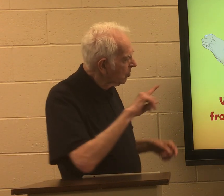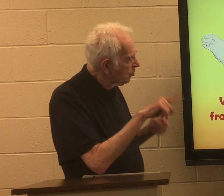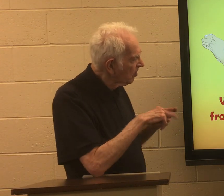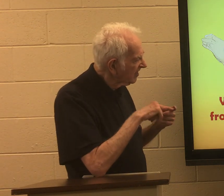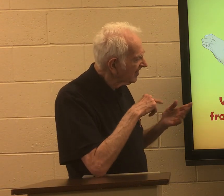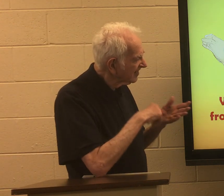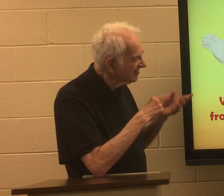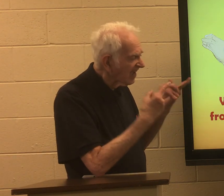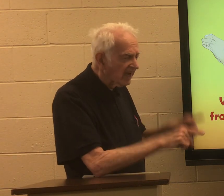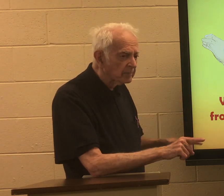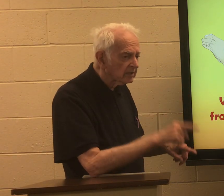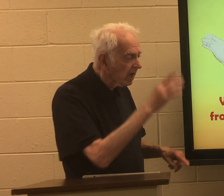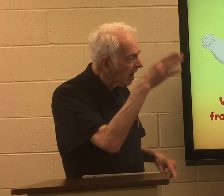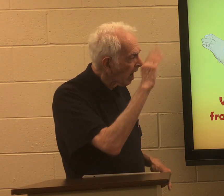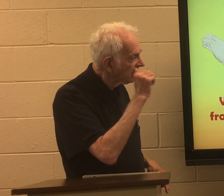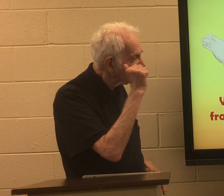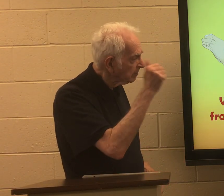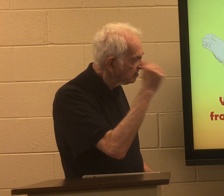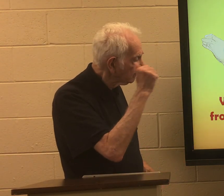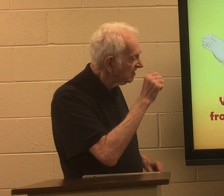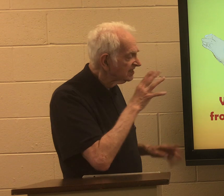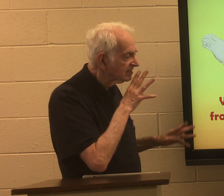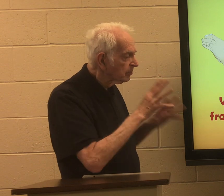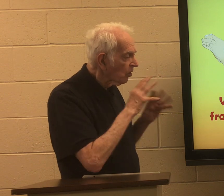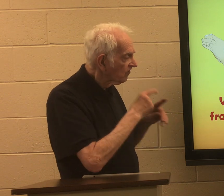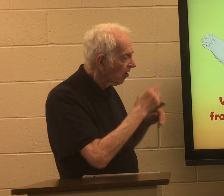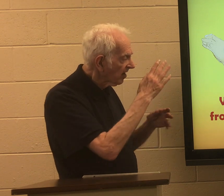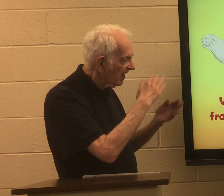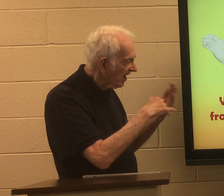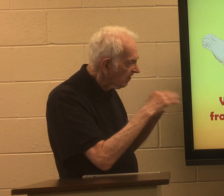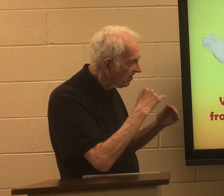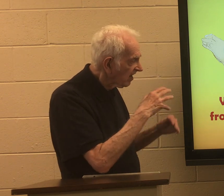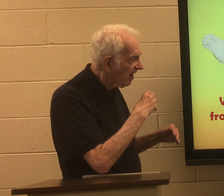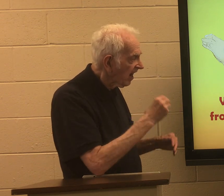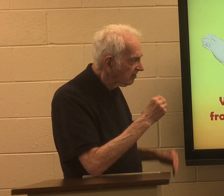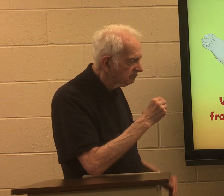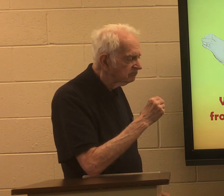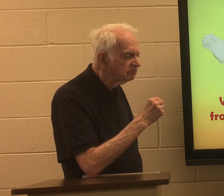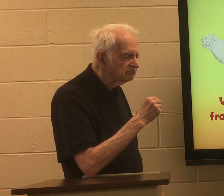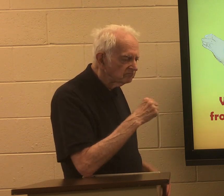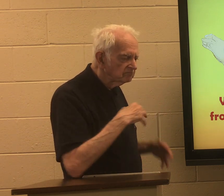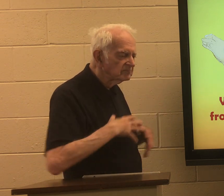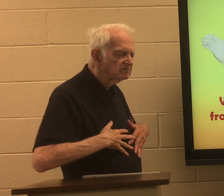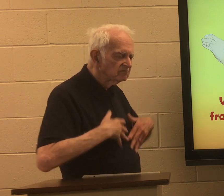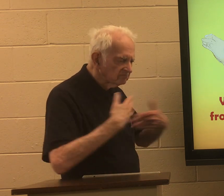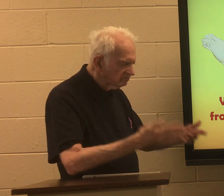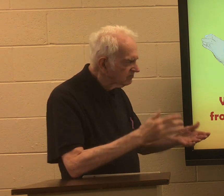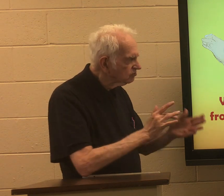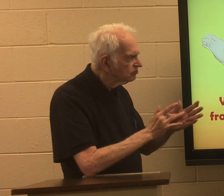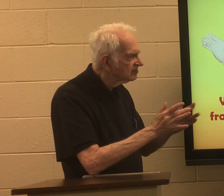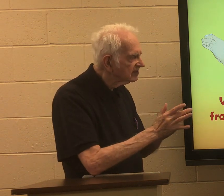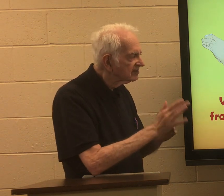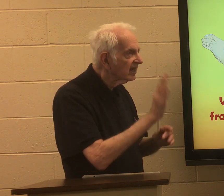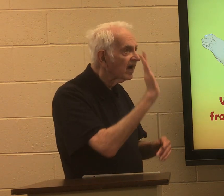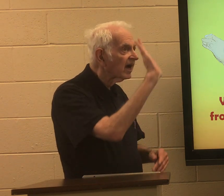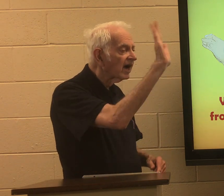when this happened God himself spoke from heaven and acknowledged Jesus